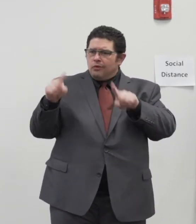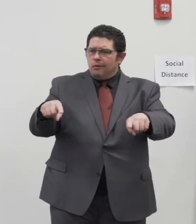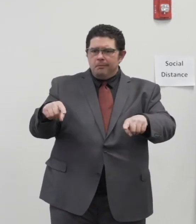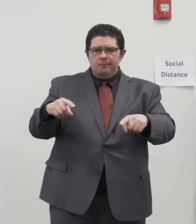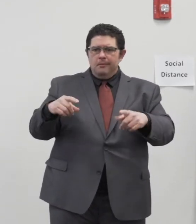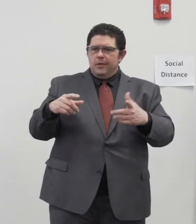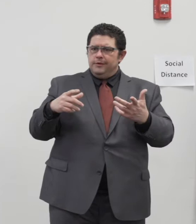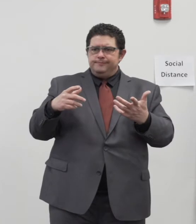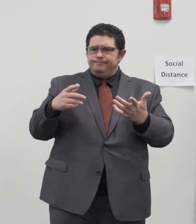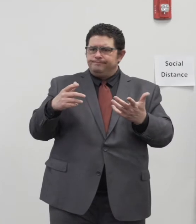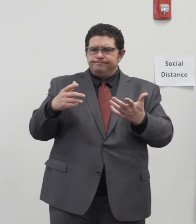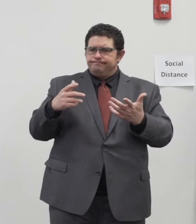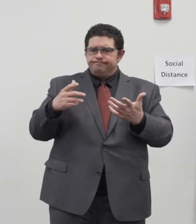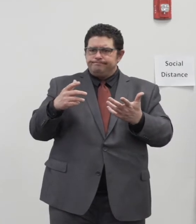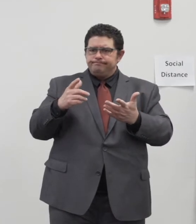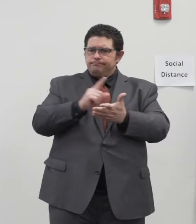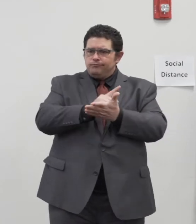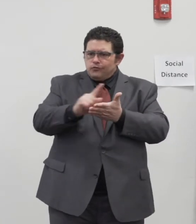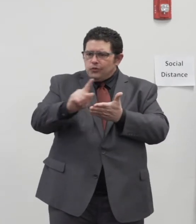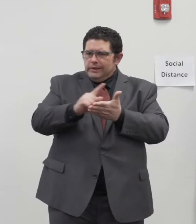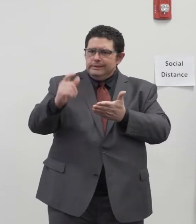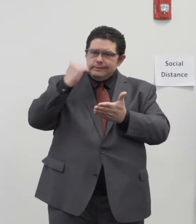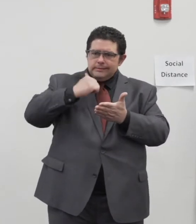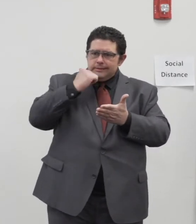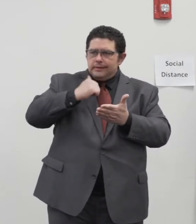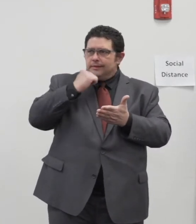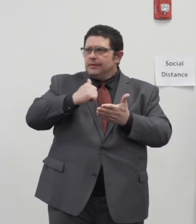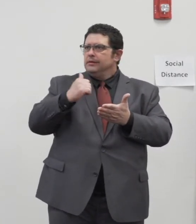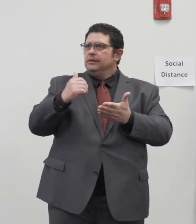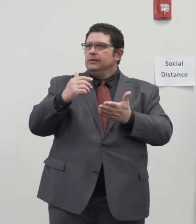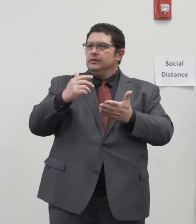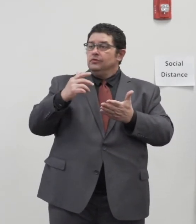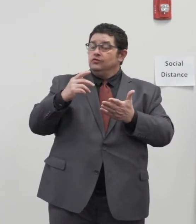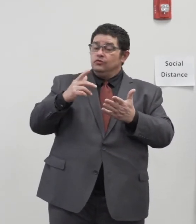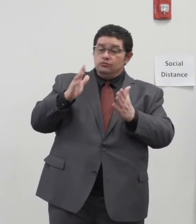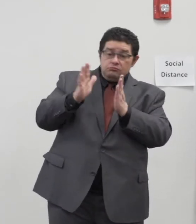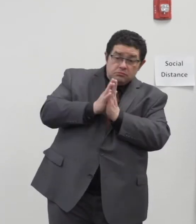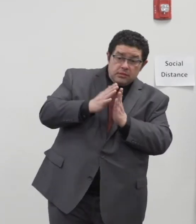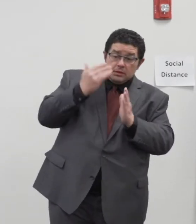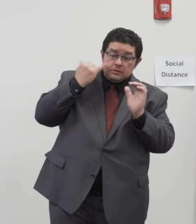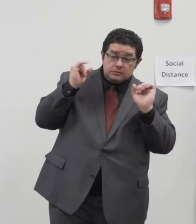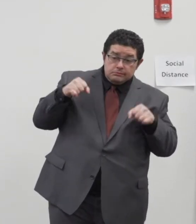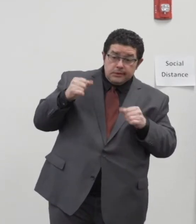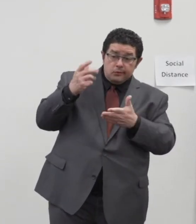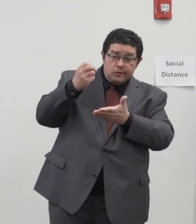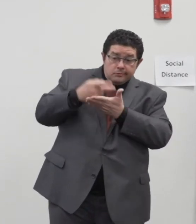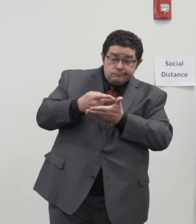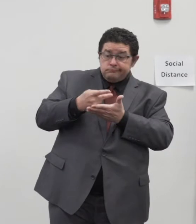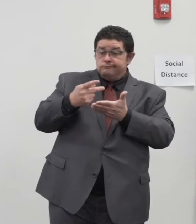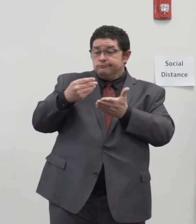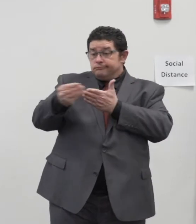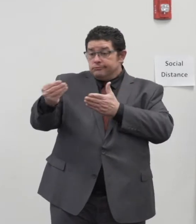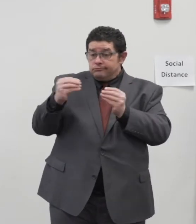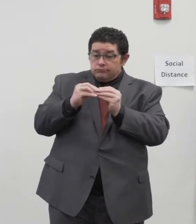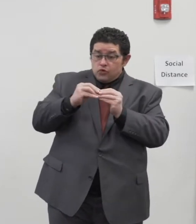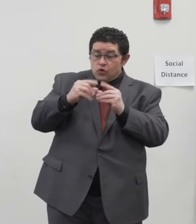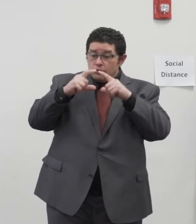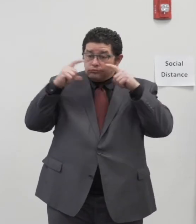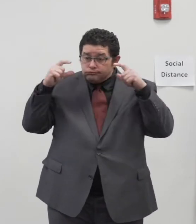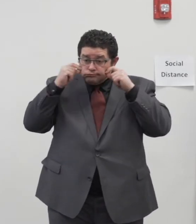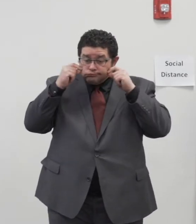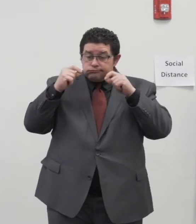to be able to buy more tests if those tests become available, to be able to buy more PPE, to be able to respond to a humanitarian